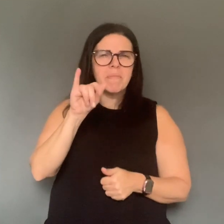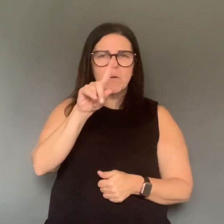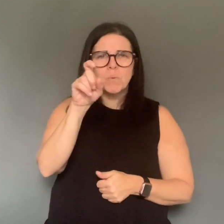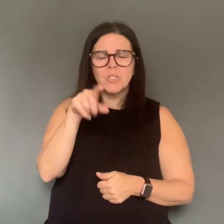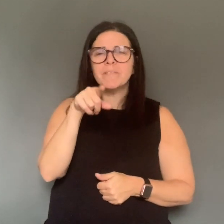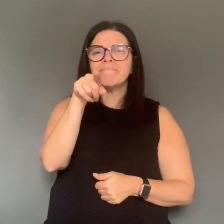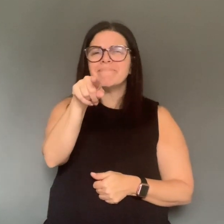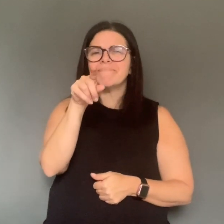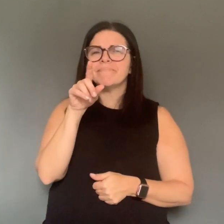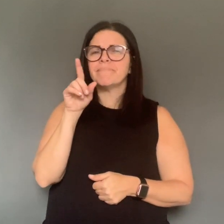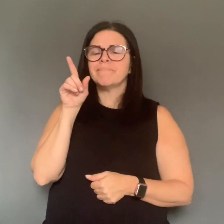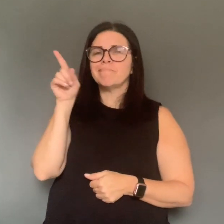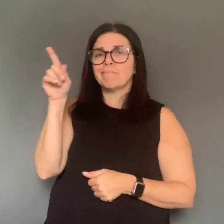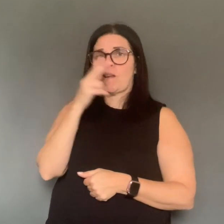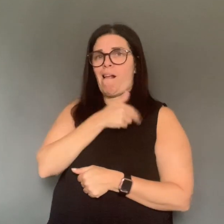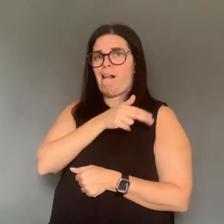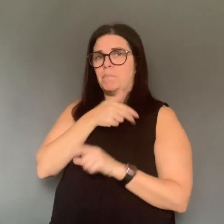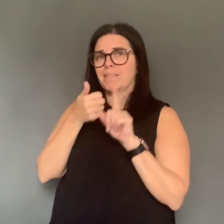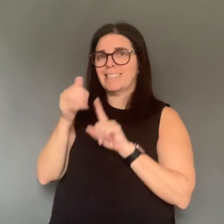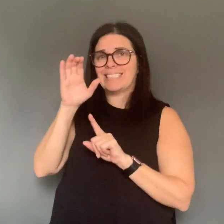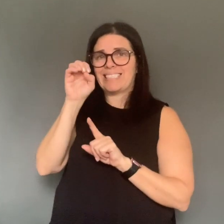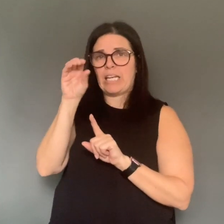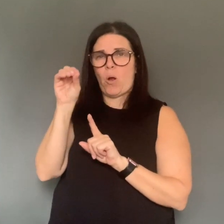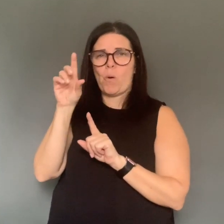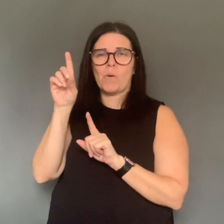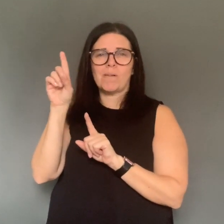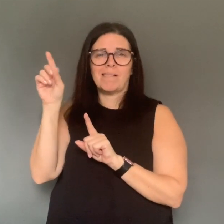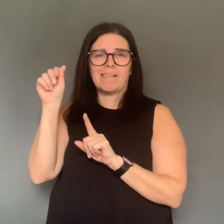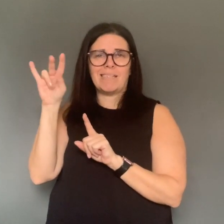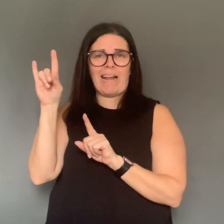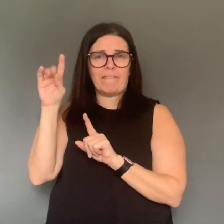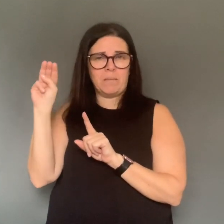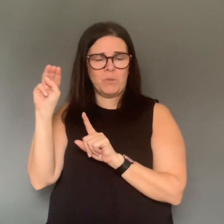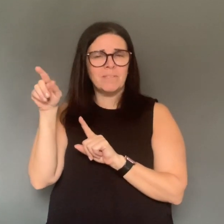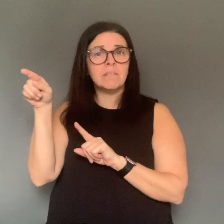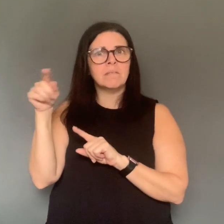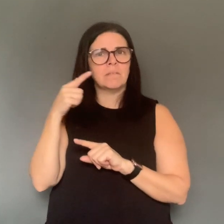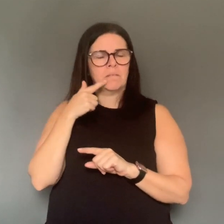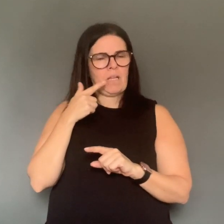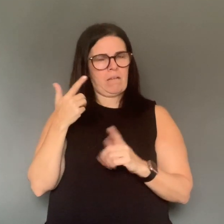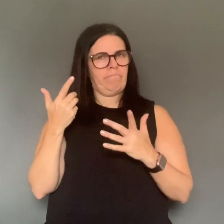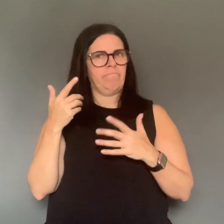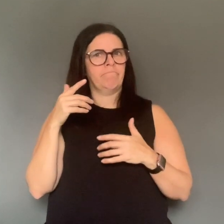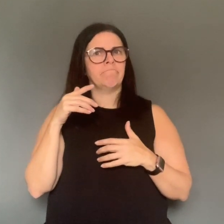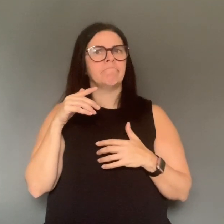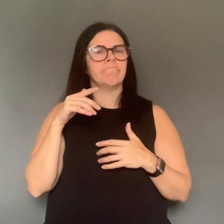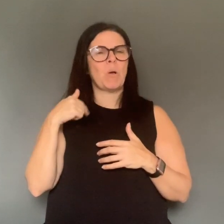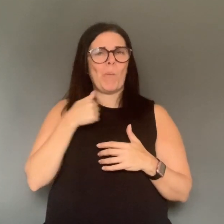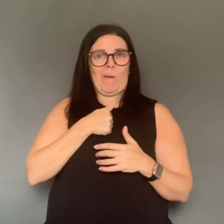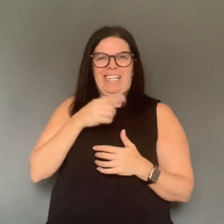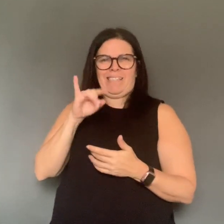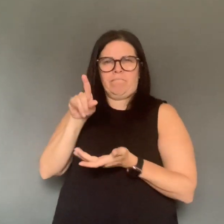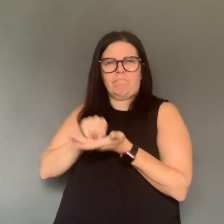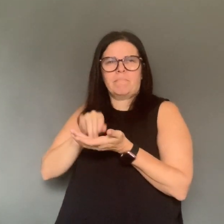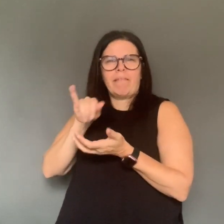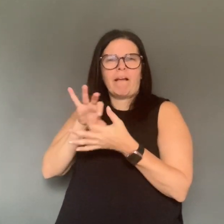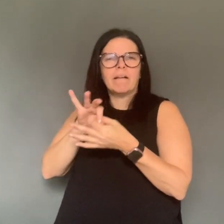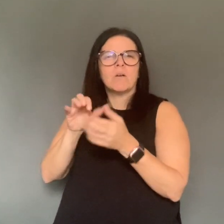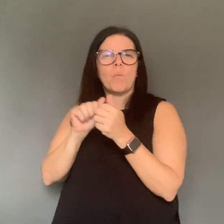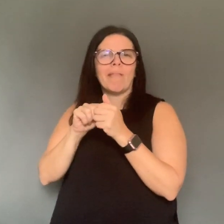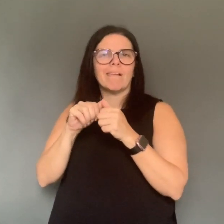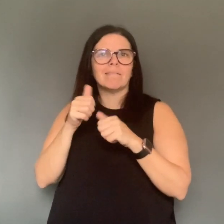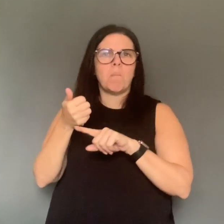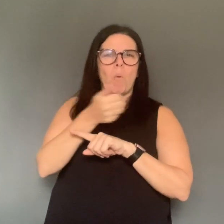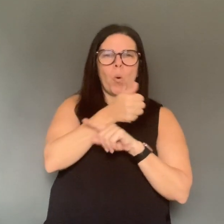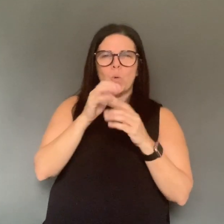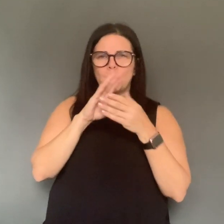who are advocating for further restrictions on Windsorites working in Detroit healthcare, because it'll hurt the Michigan system,